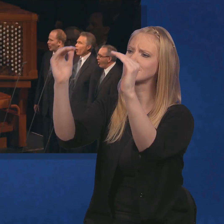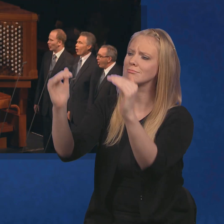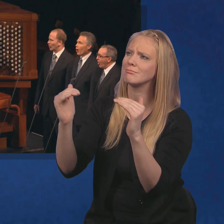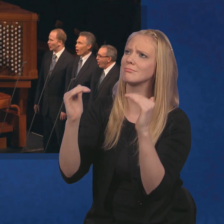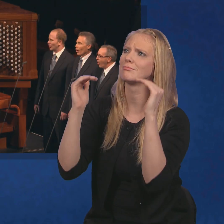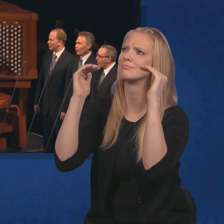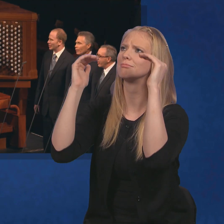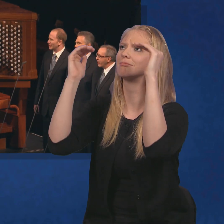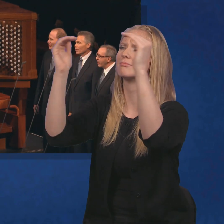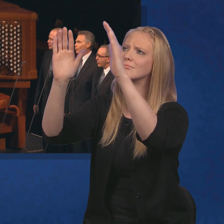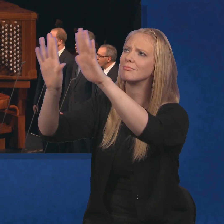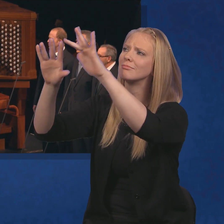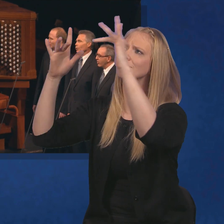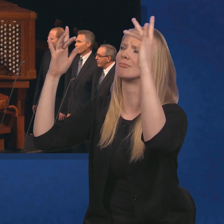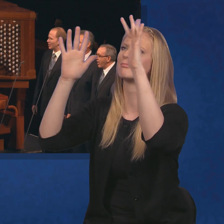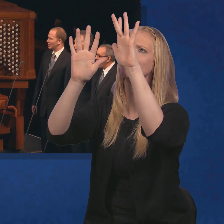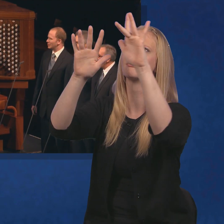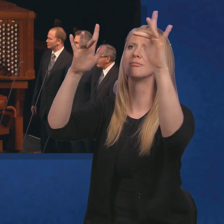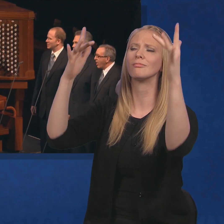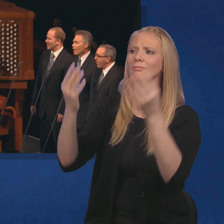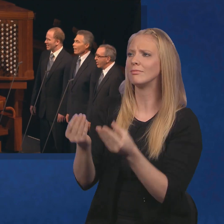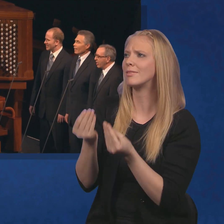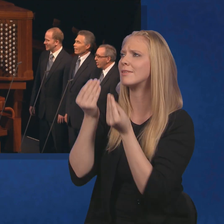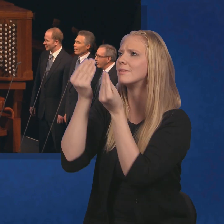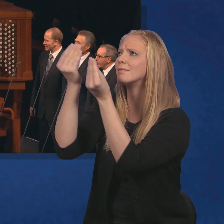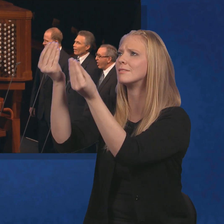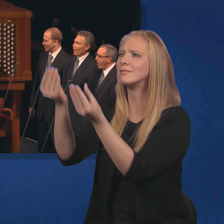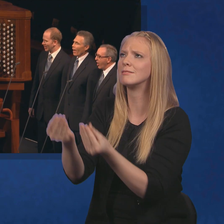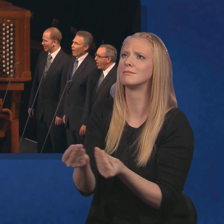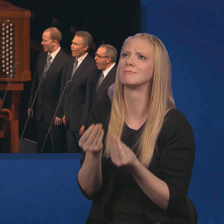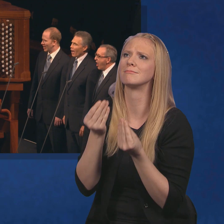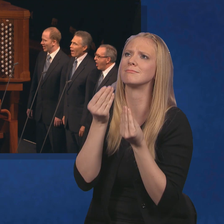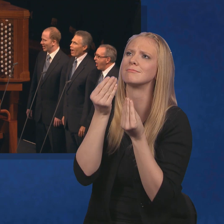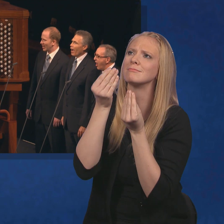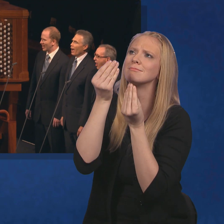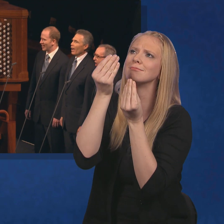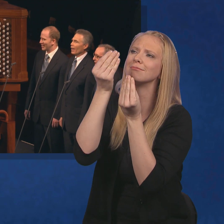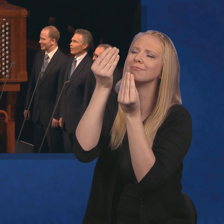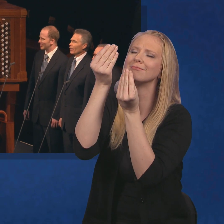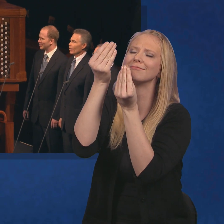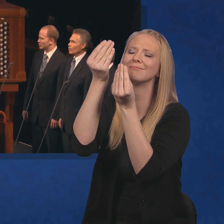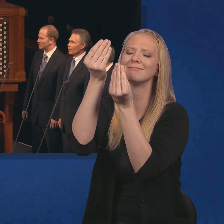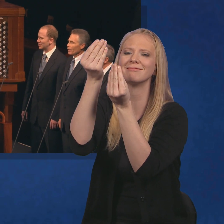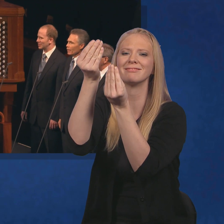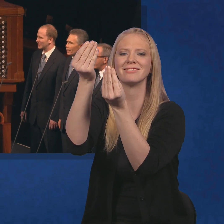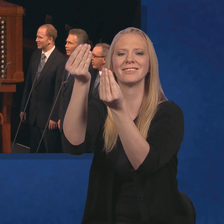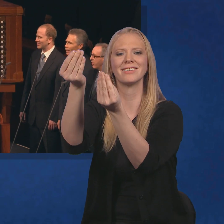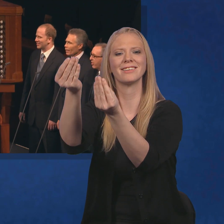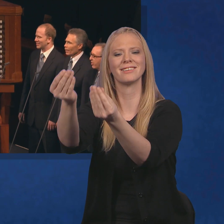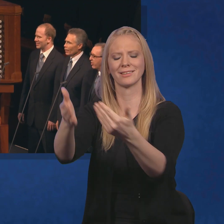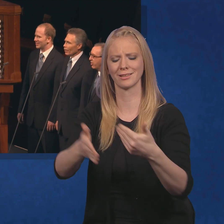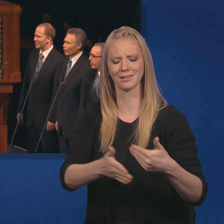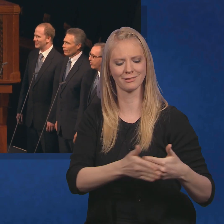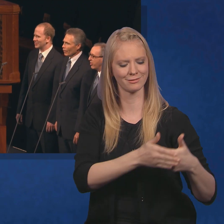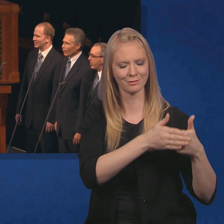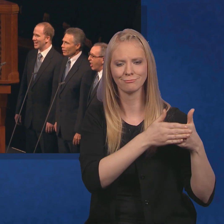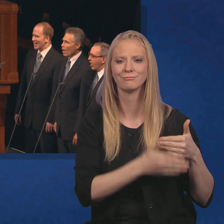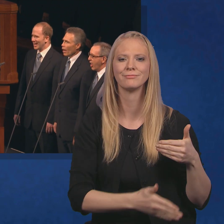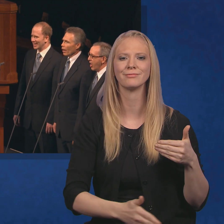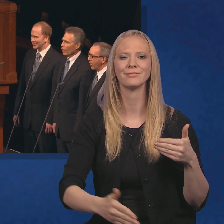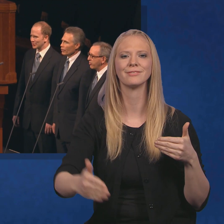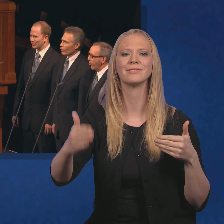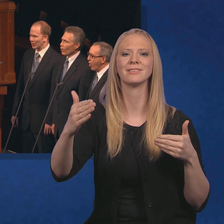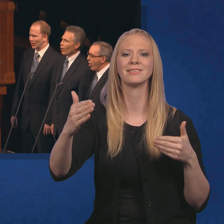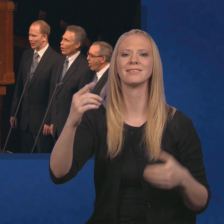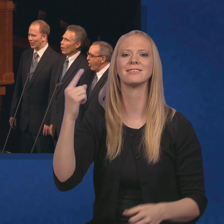glory to them in the highest be given,